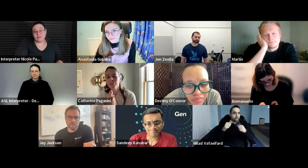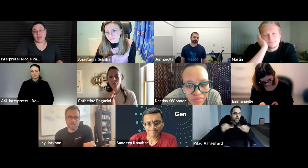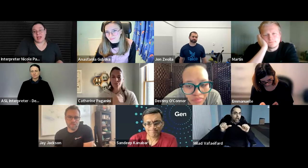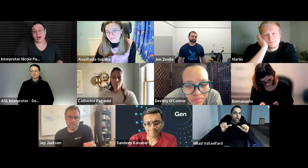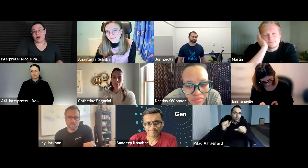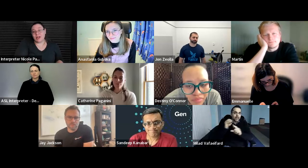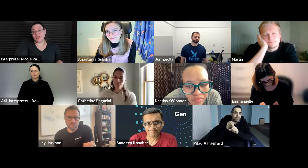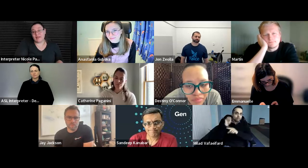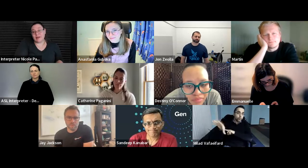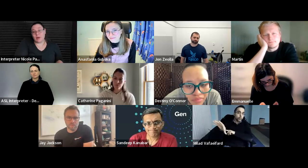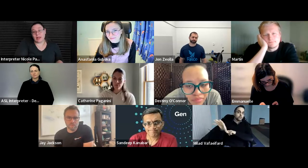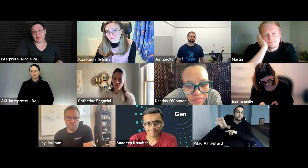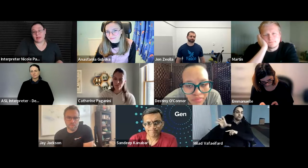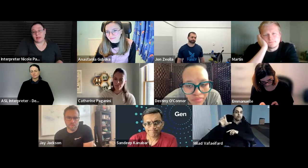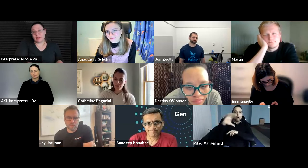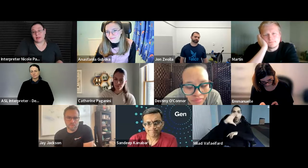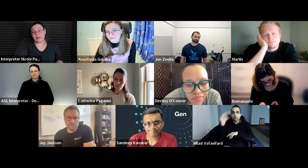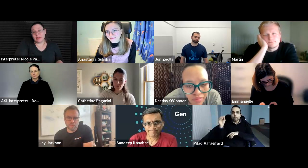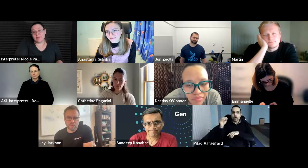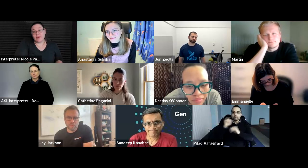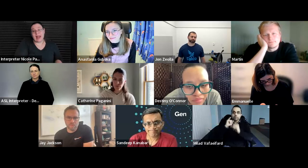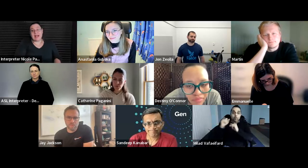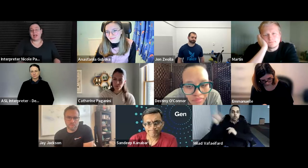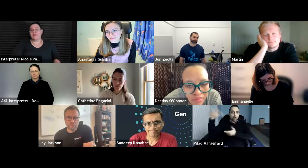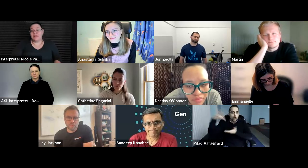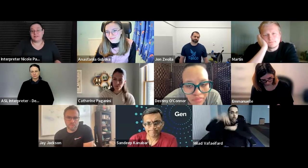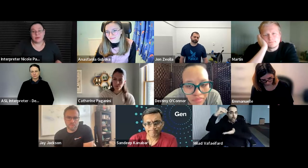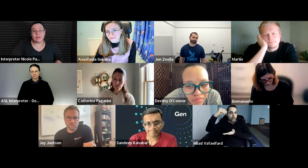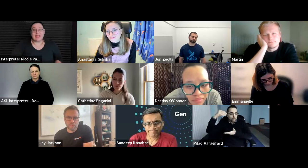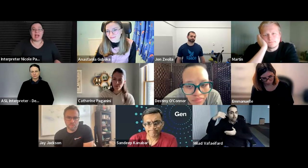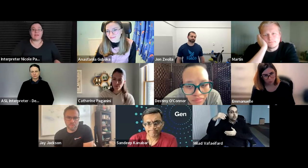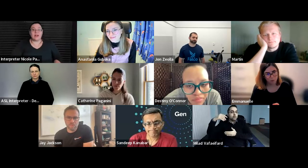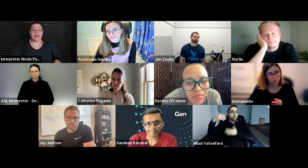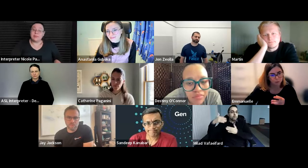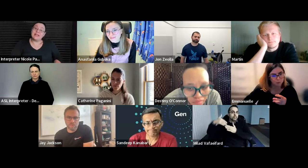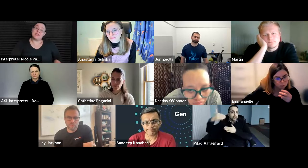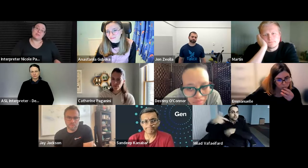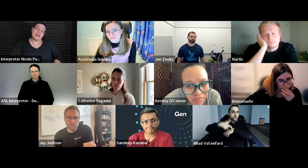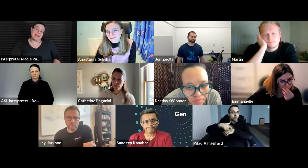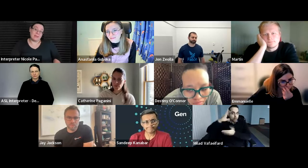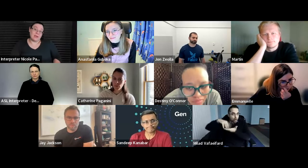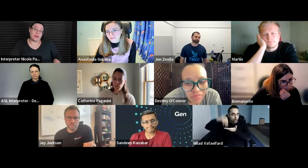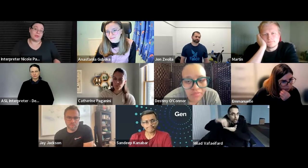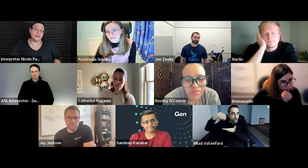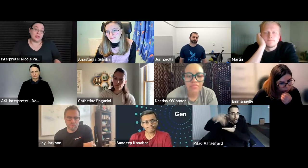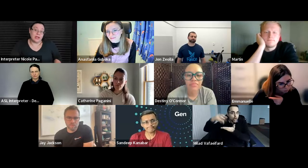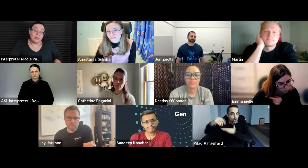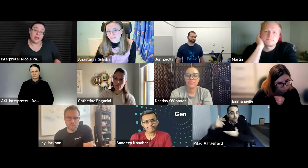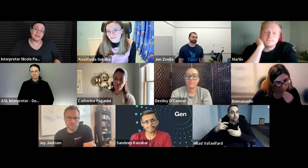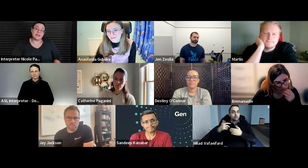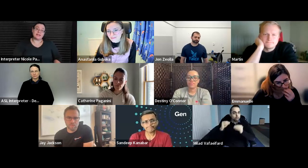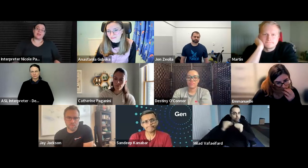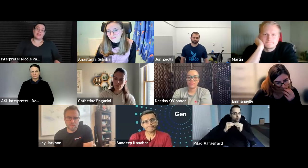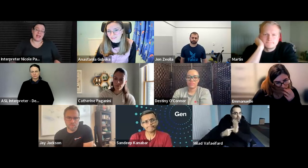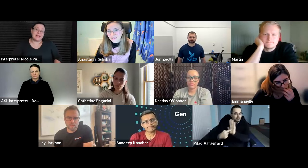so i encourage everyone for any kind of influence we can have on companies to make them go through the